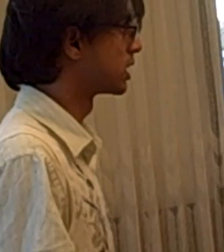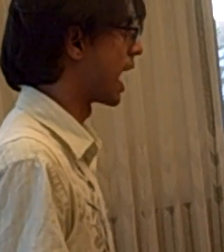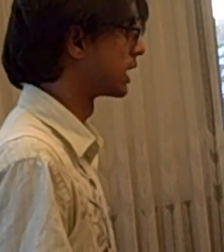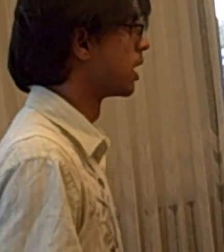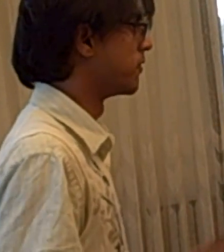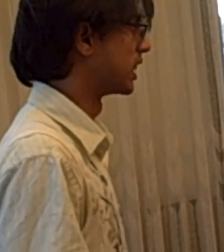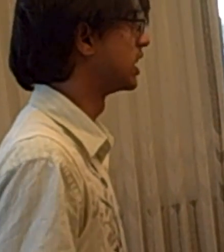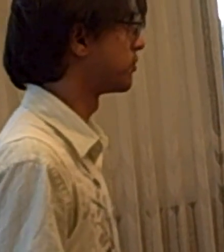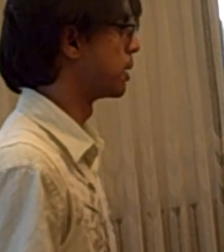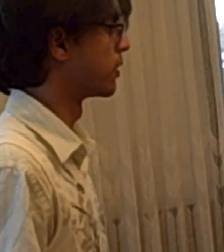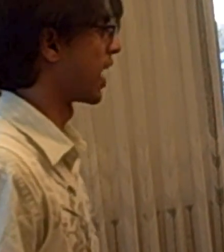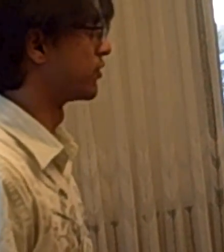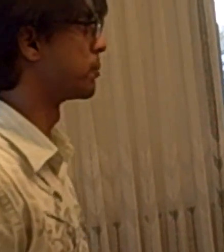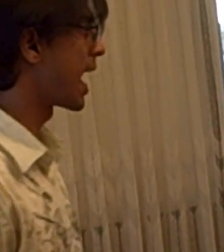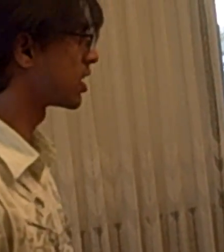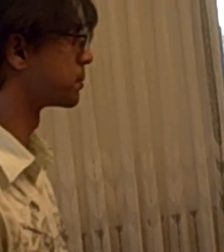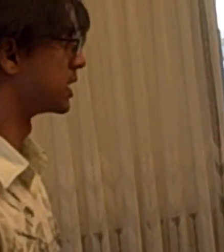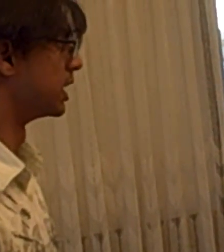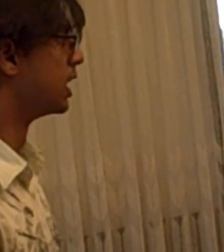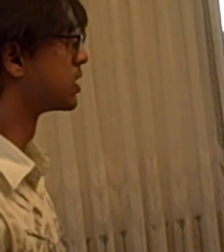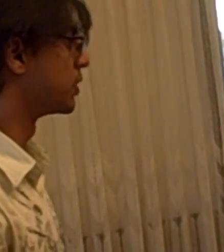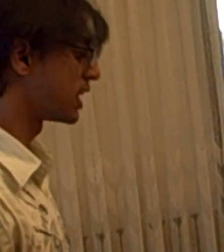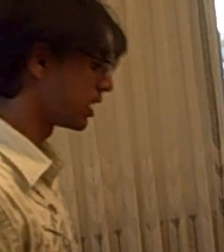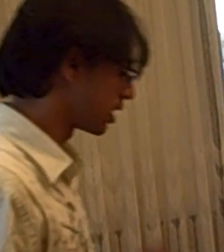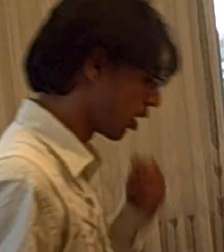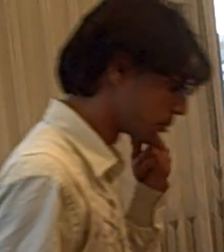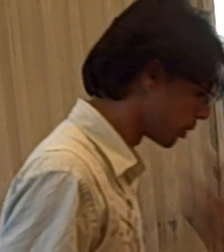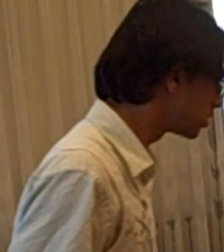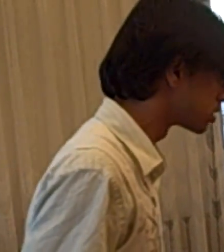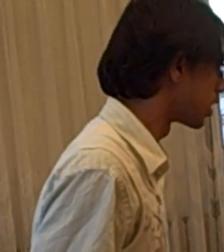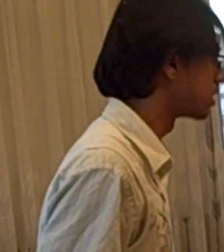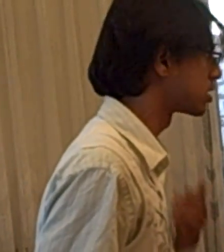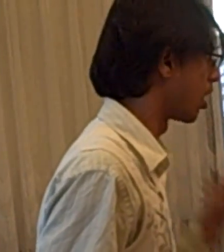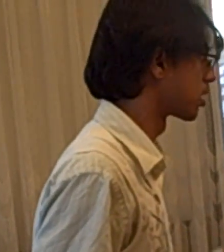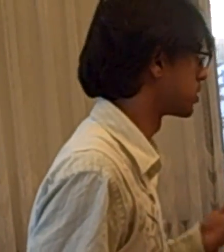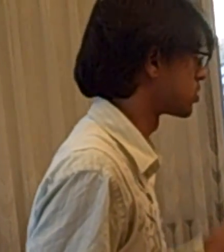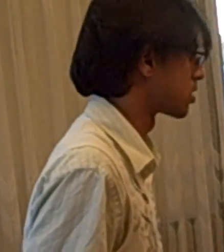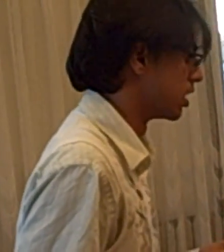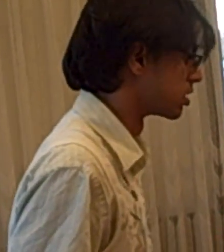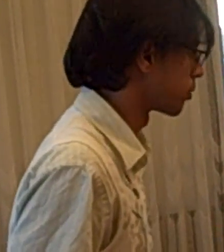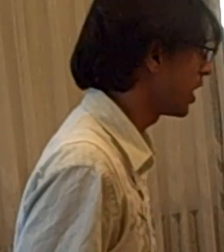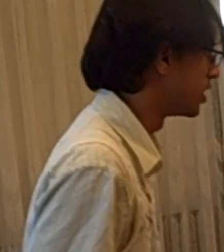the debt, then these people fight for bankruptcy. So we say that on both those grounds, this argument is not valid.